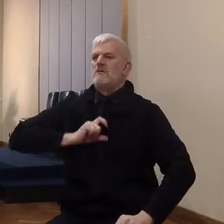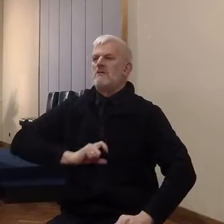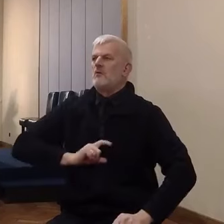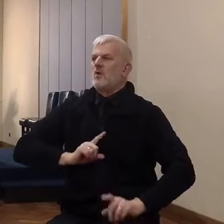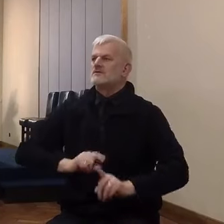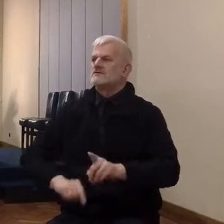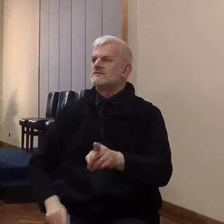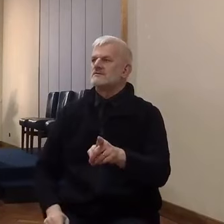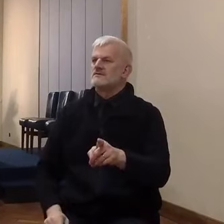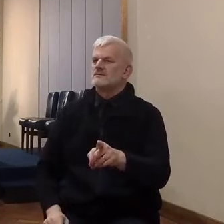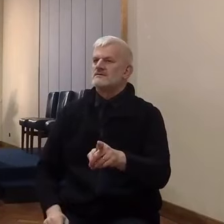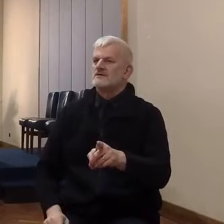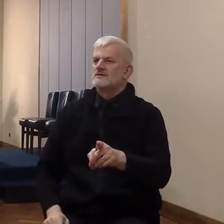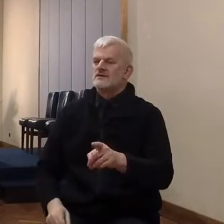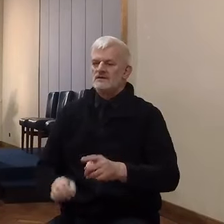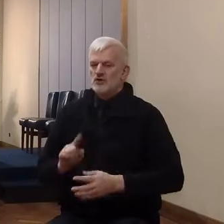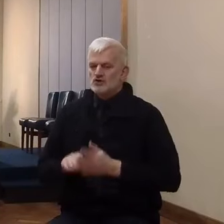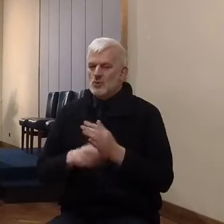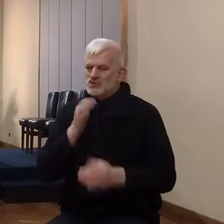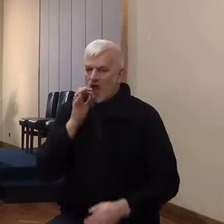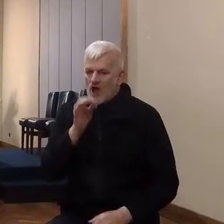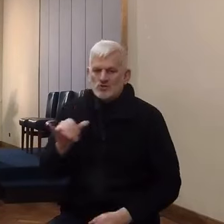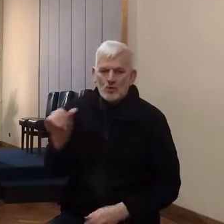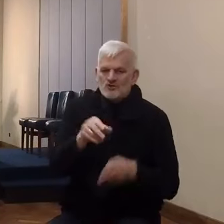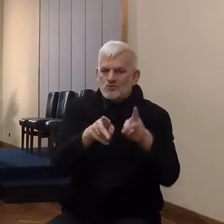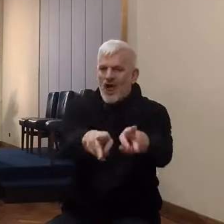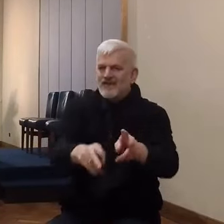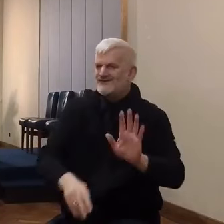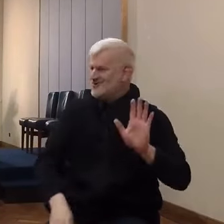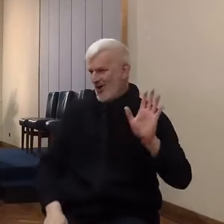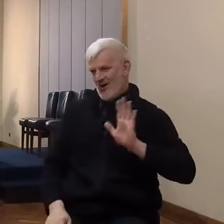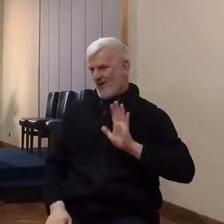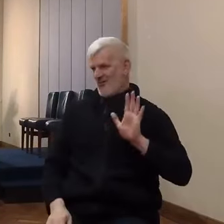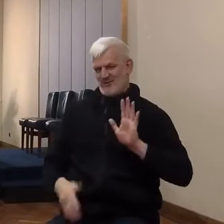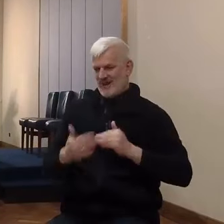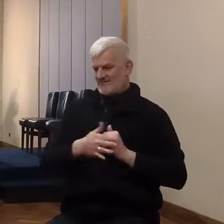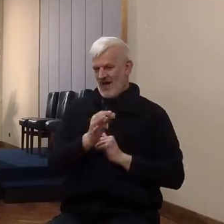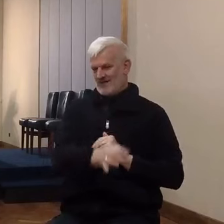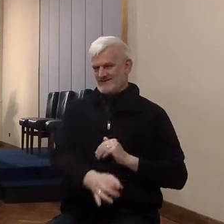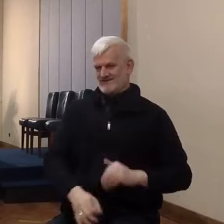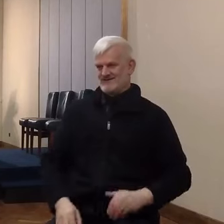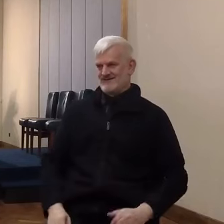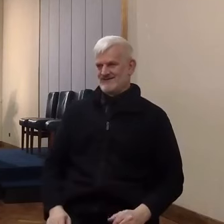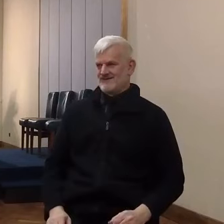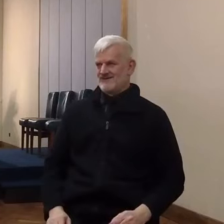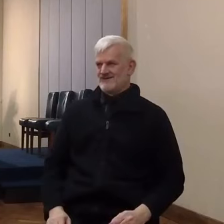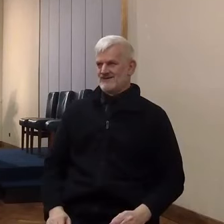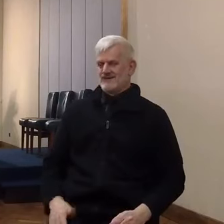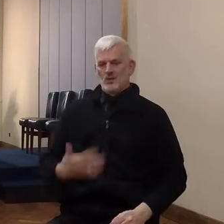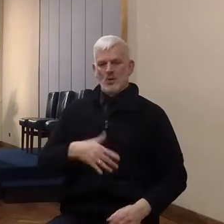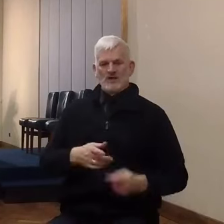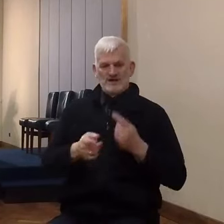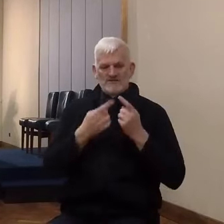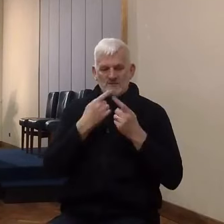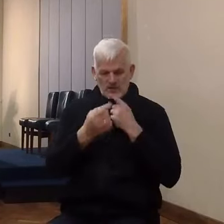a practical level whether he should send 40,000 or 80,000 warriors of Israel